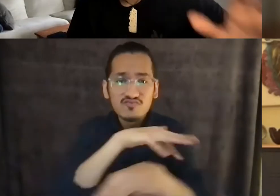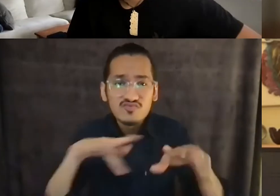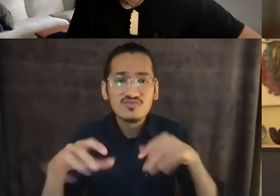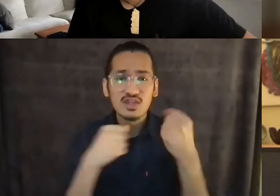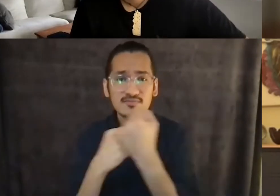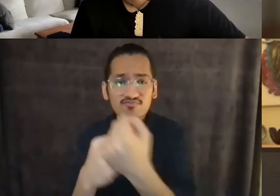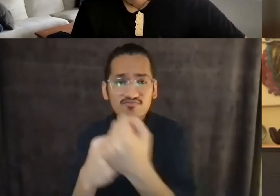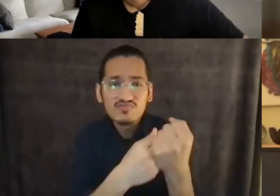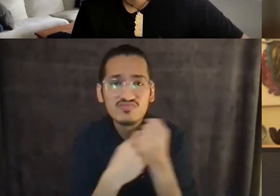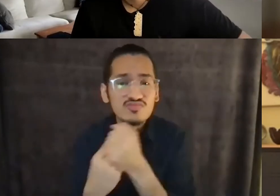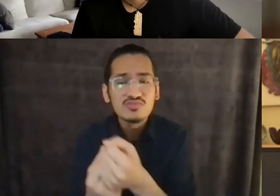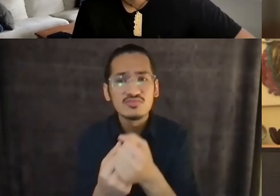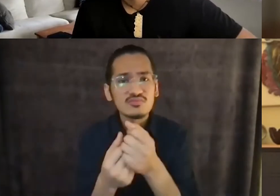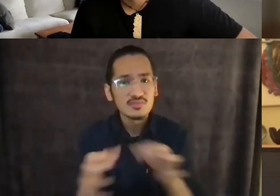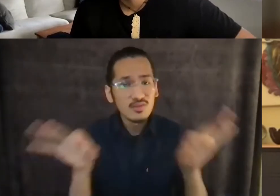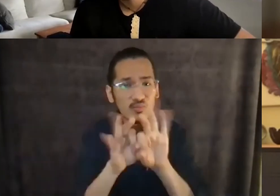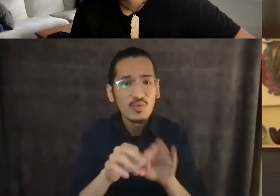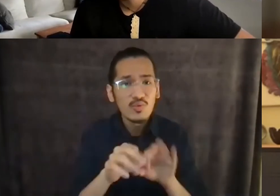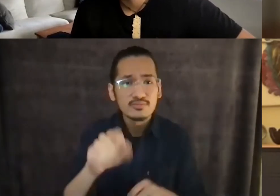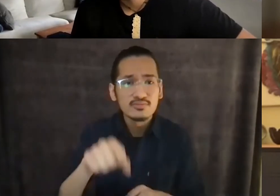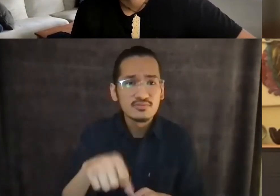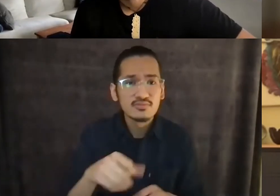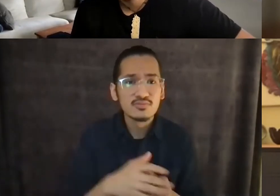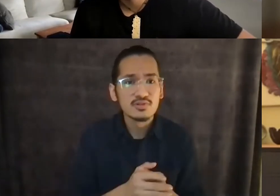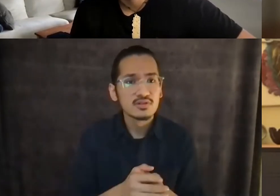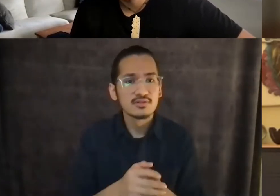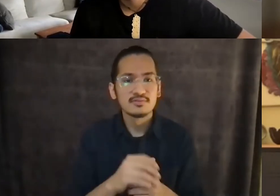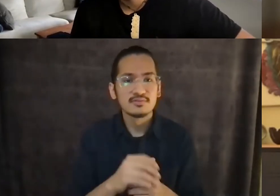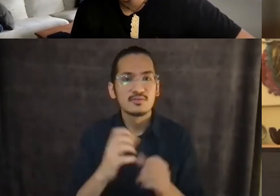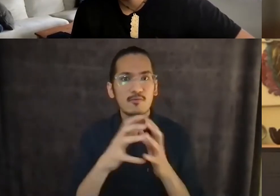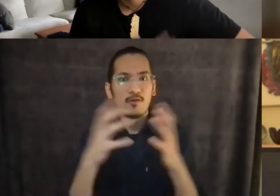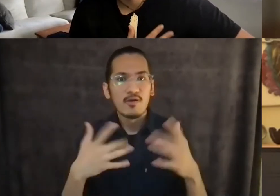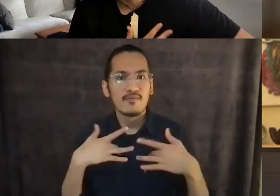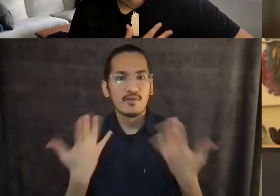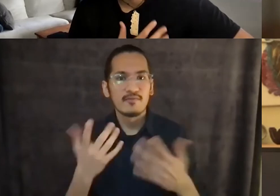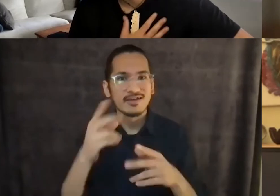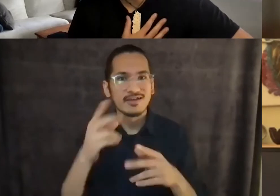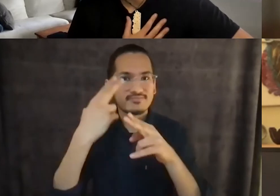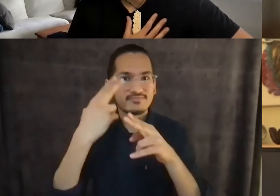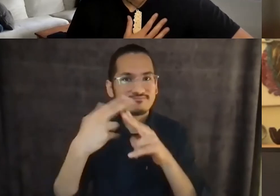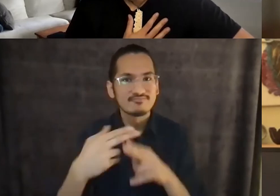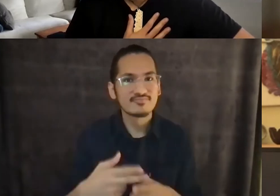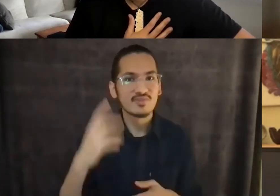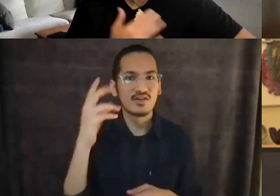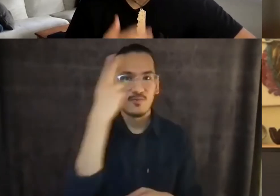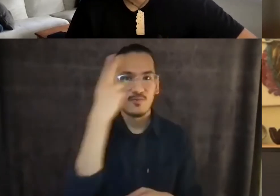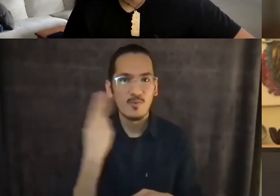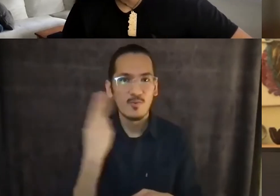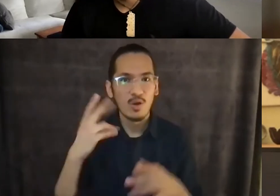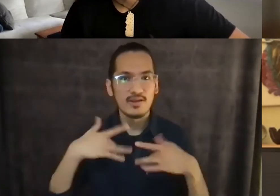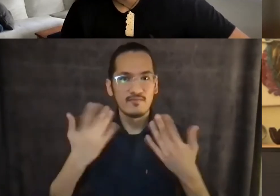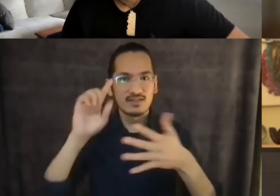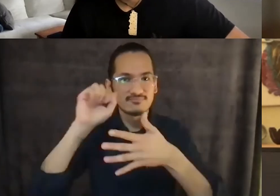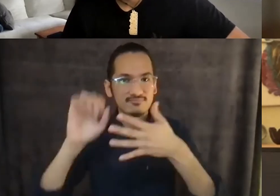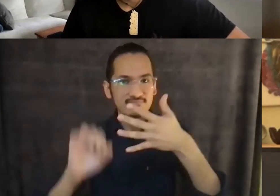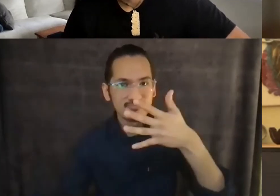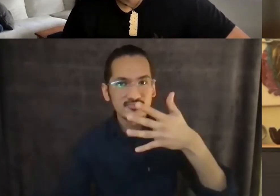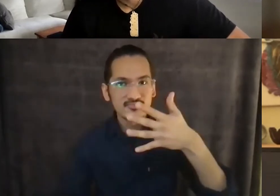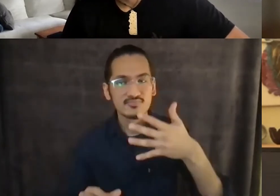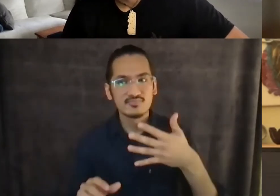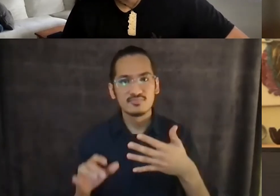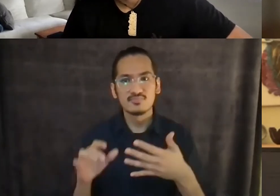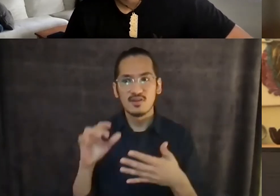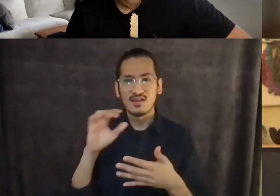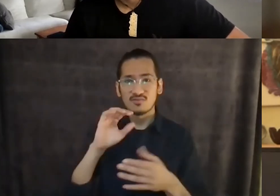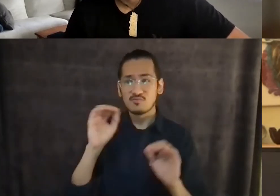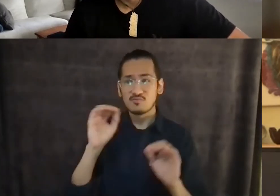the Pu'u Honua, the place of refuge at Pu'u Hulu Hulu was so important because it was the first place in my life where nobody was asking that question. Am I